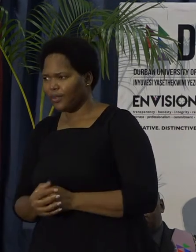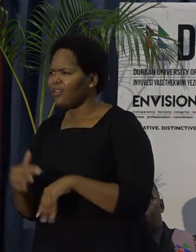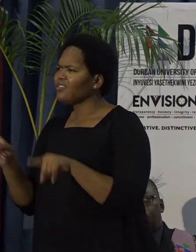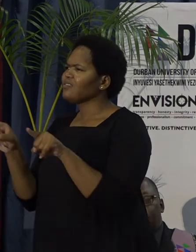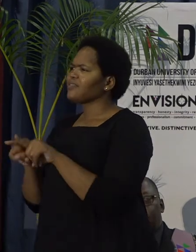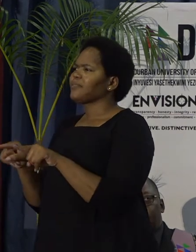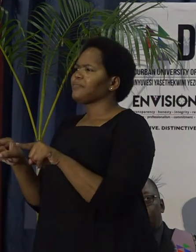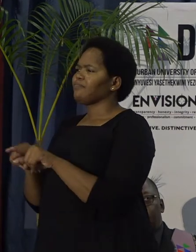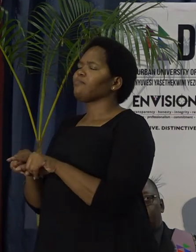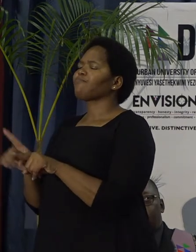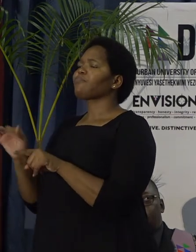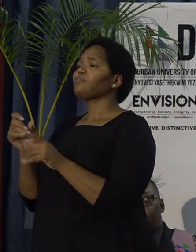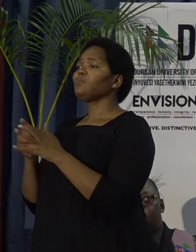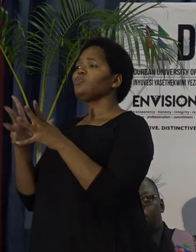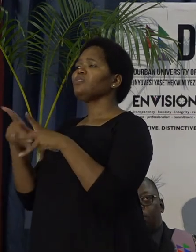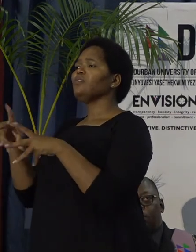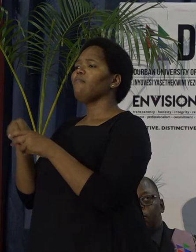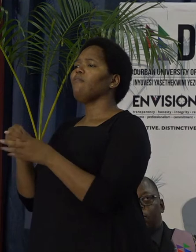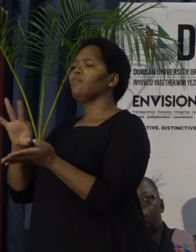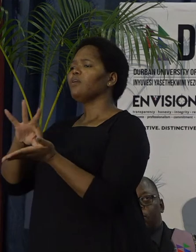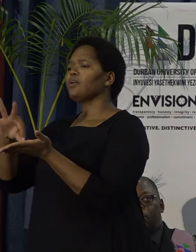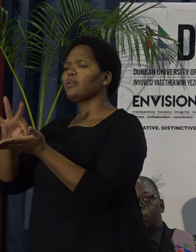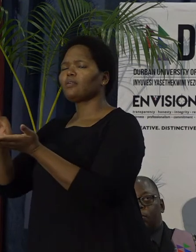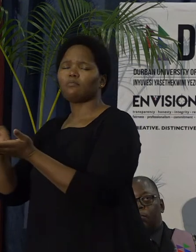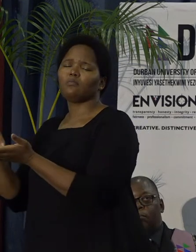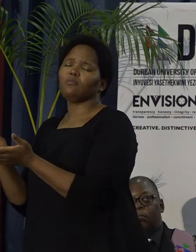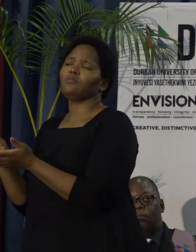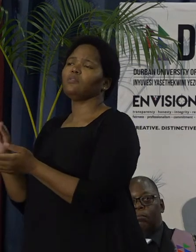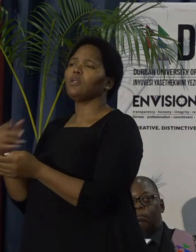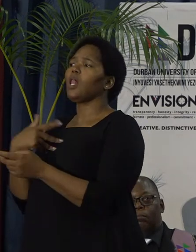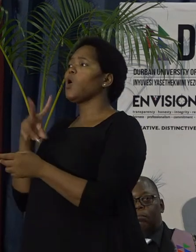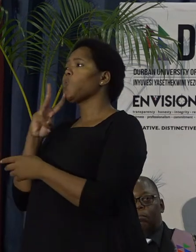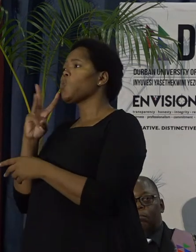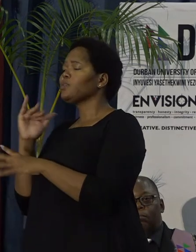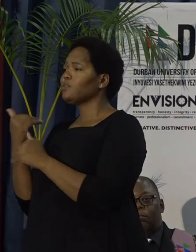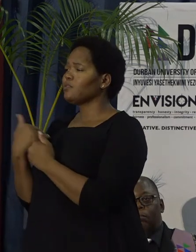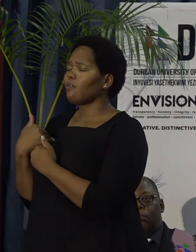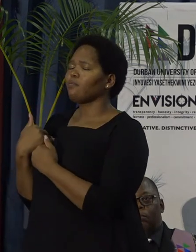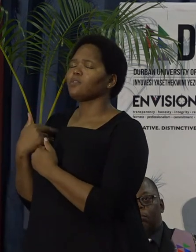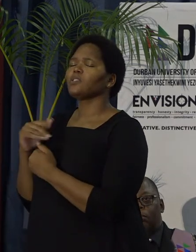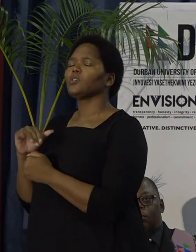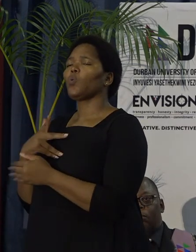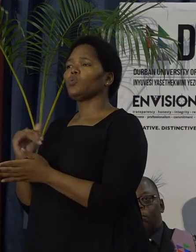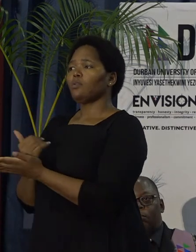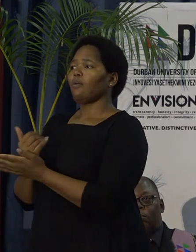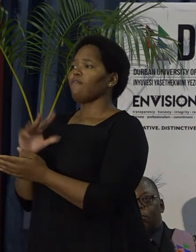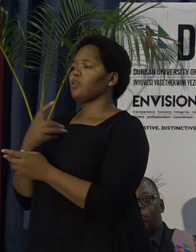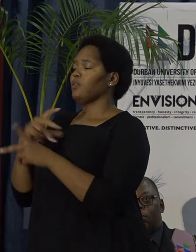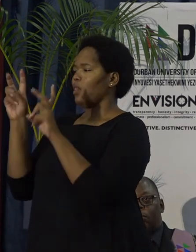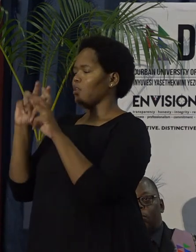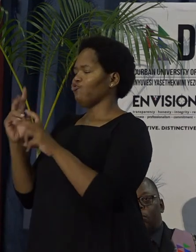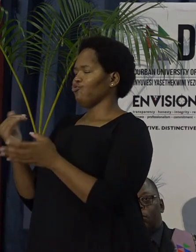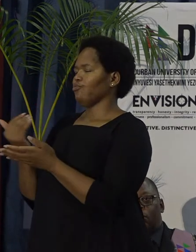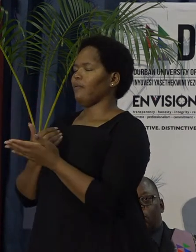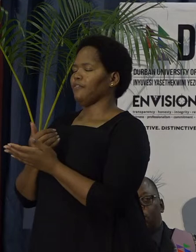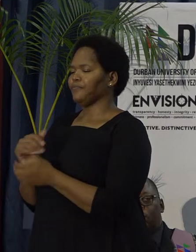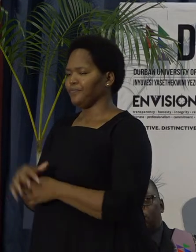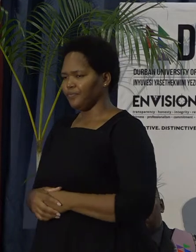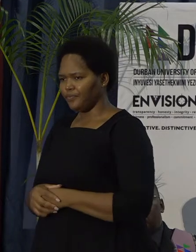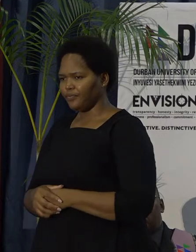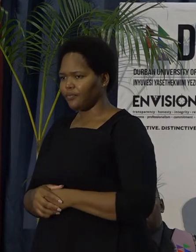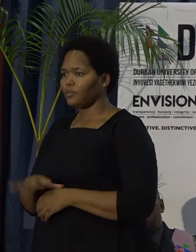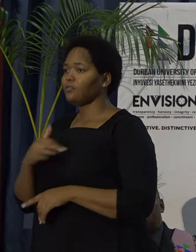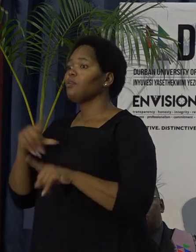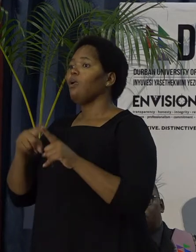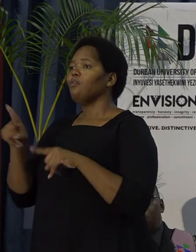run cleaning campaigns and promote energy saving and water saving in their midst. Several